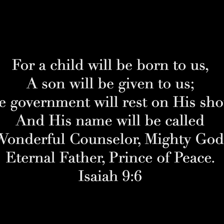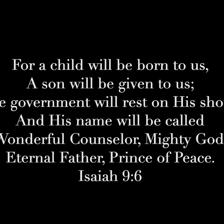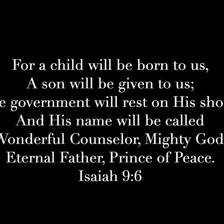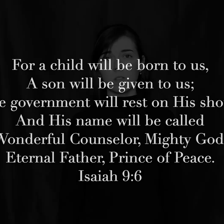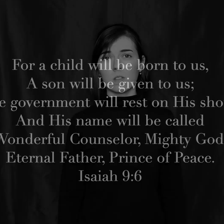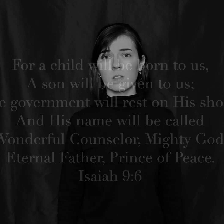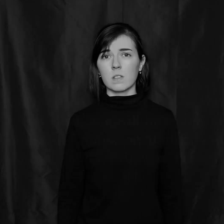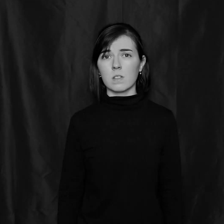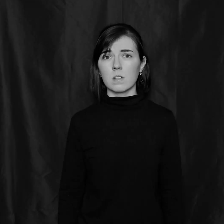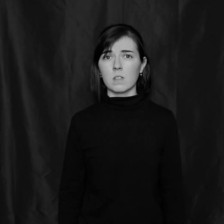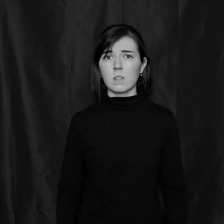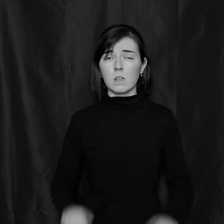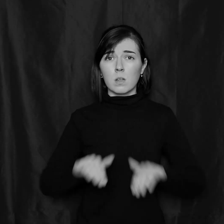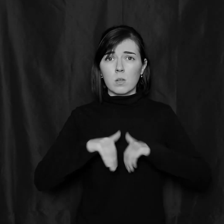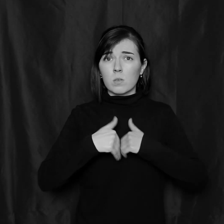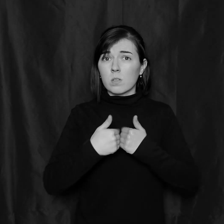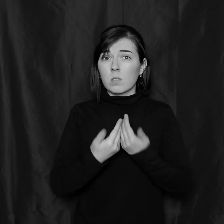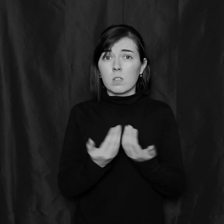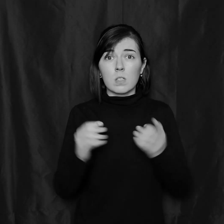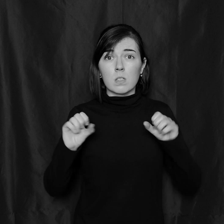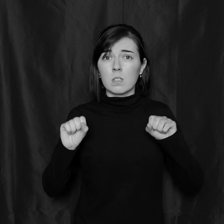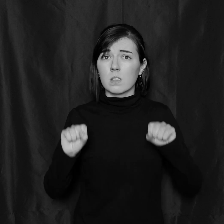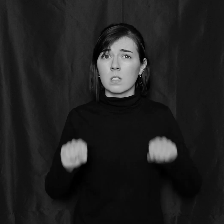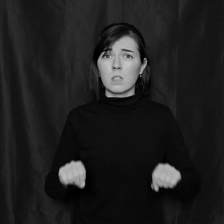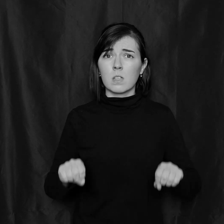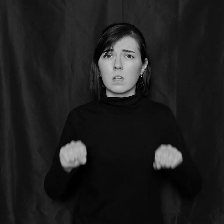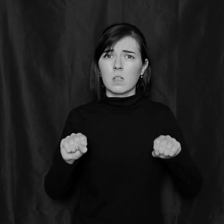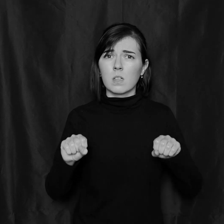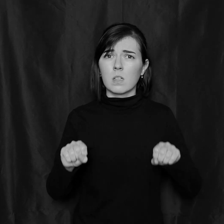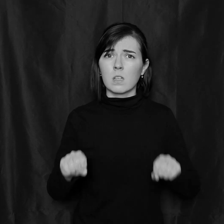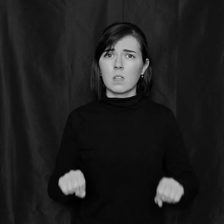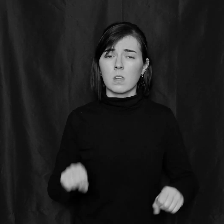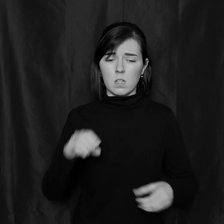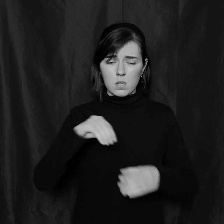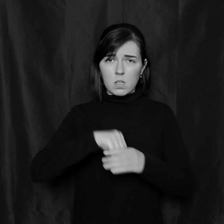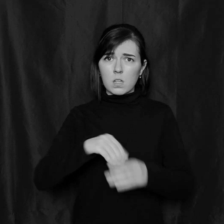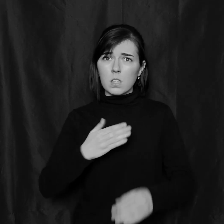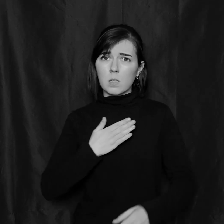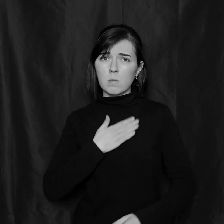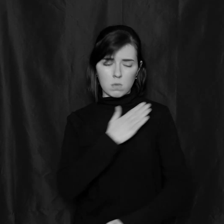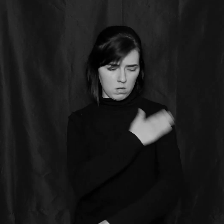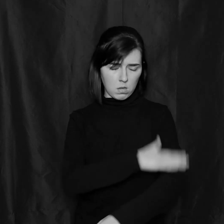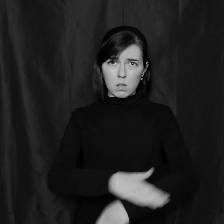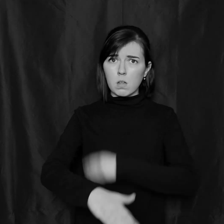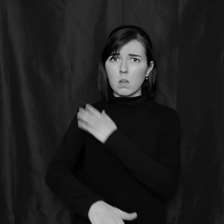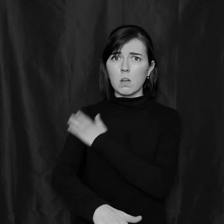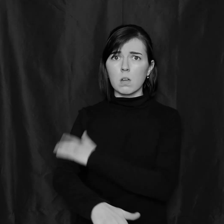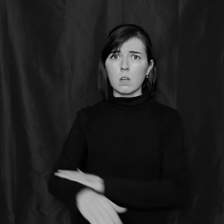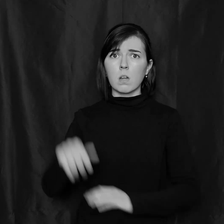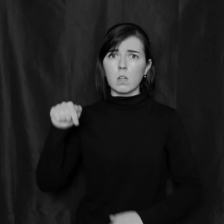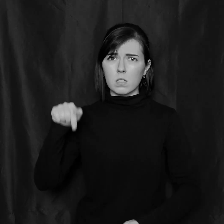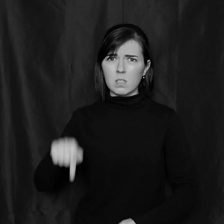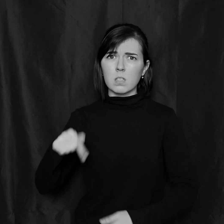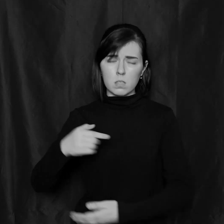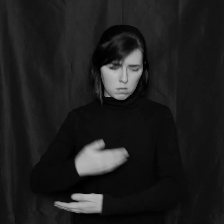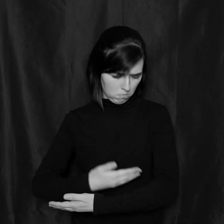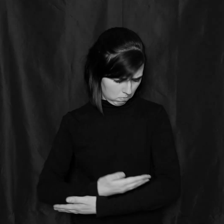How could it be, this baby in my arms?